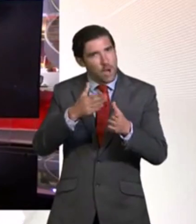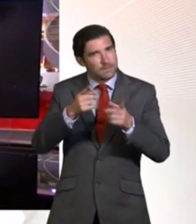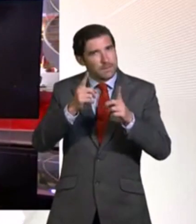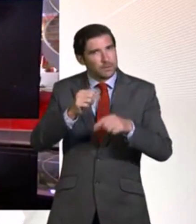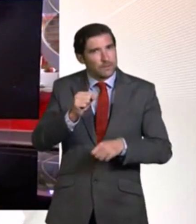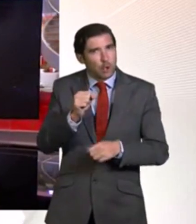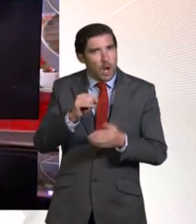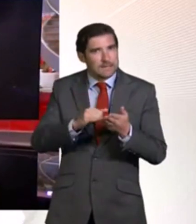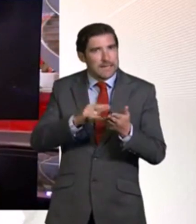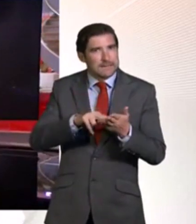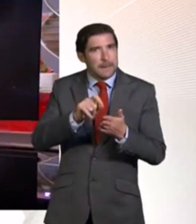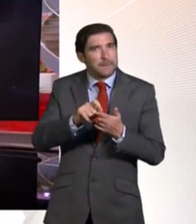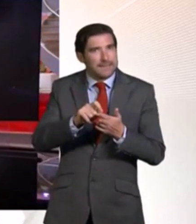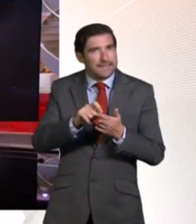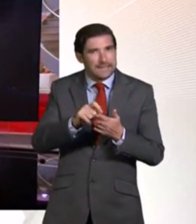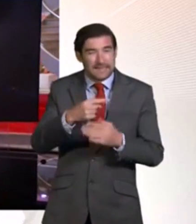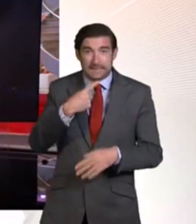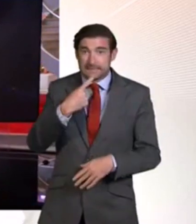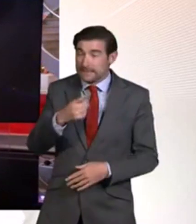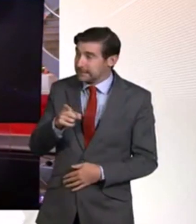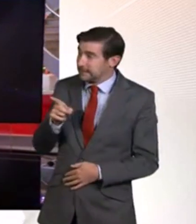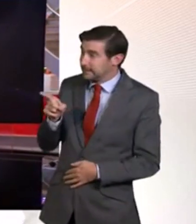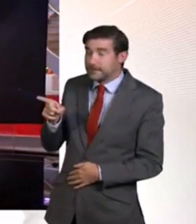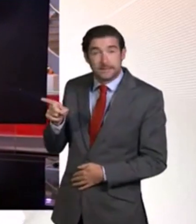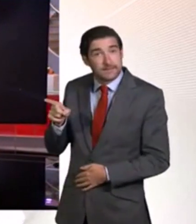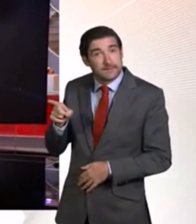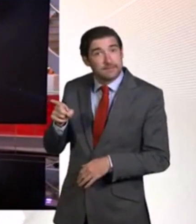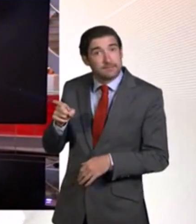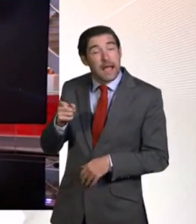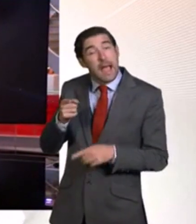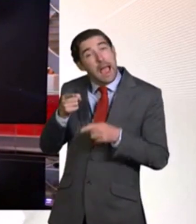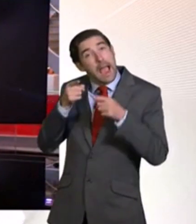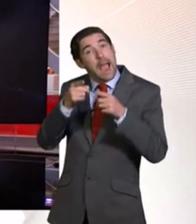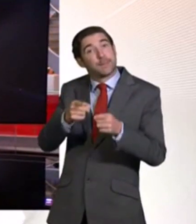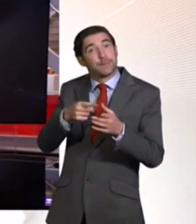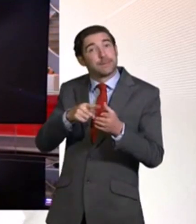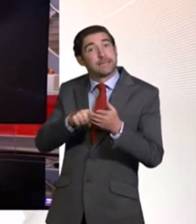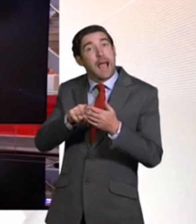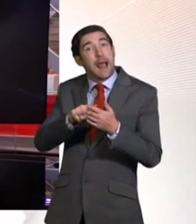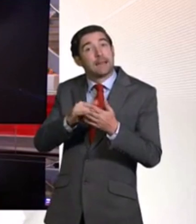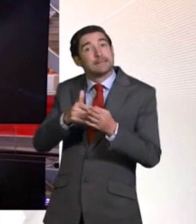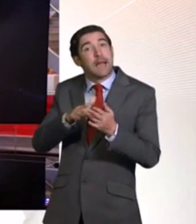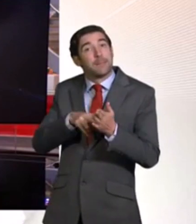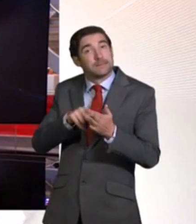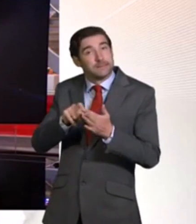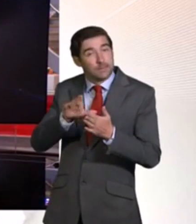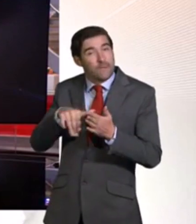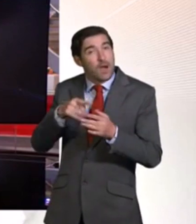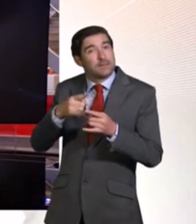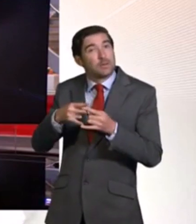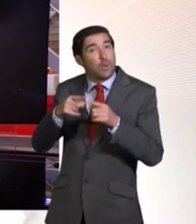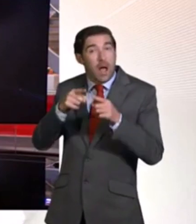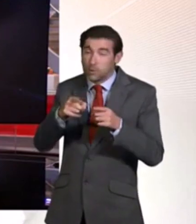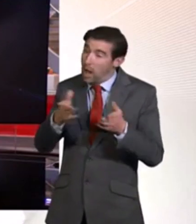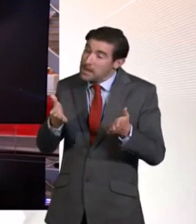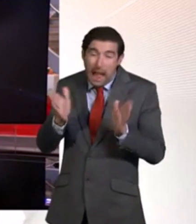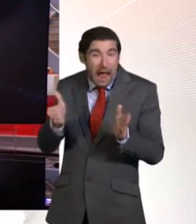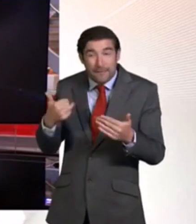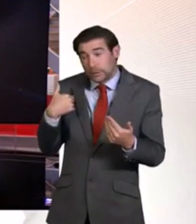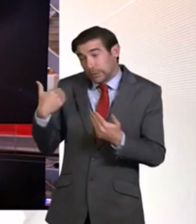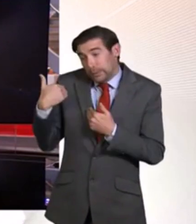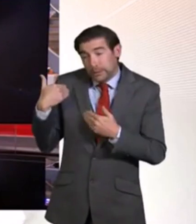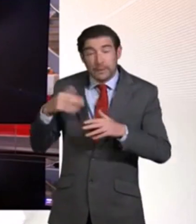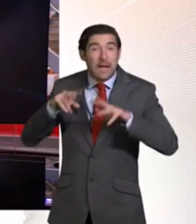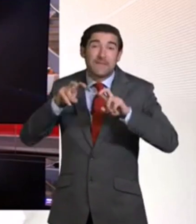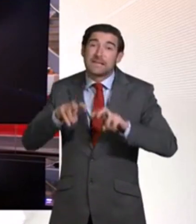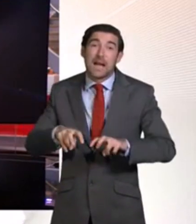her predecessor, Alex Summon, could not be ignored or swept under the carpet. The Scottish Government said it received two complaints against